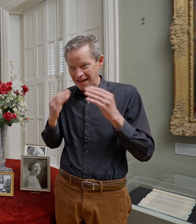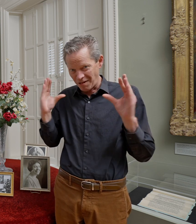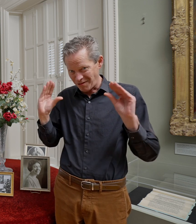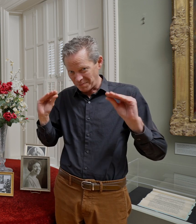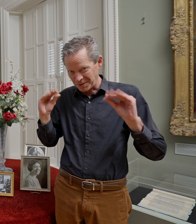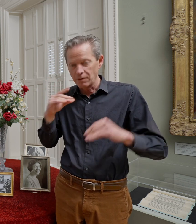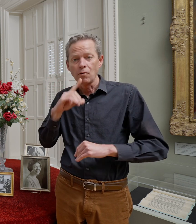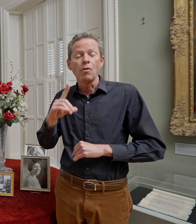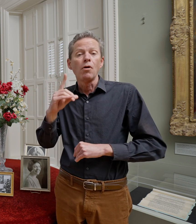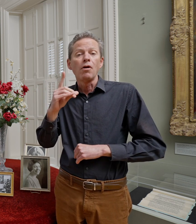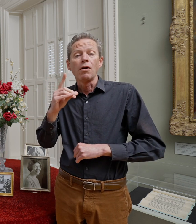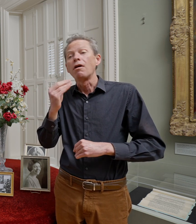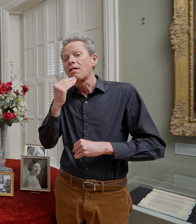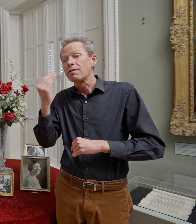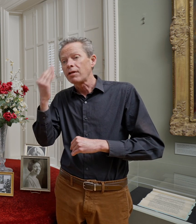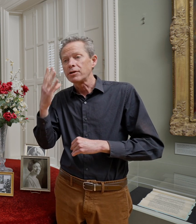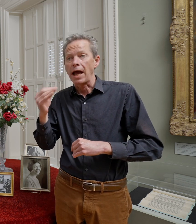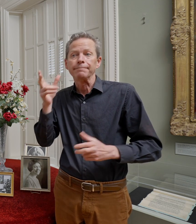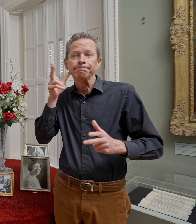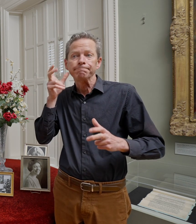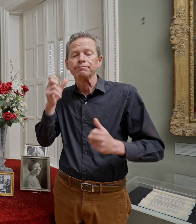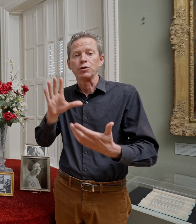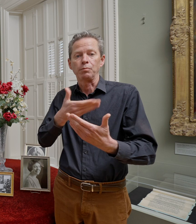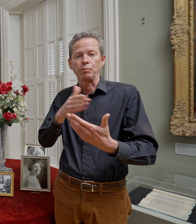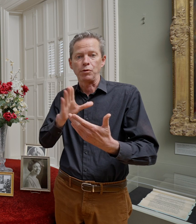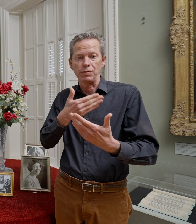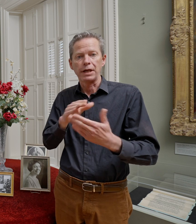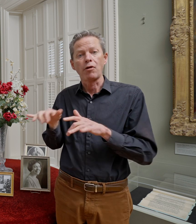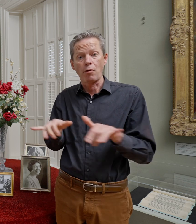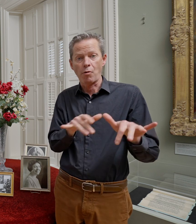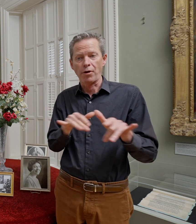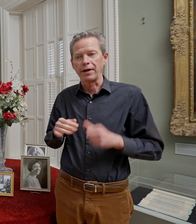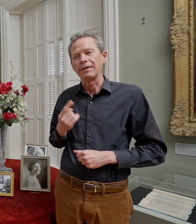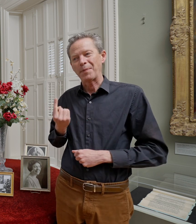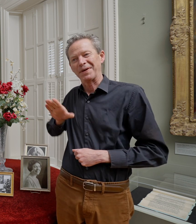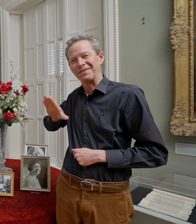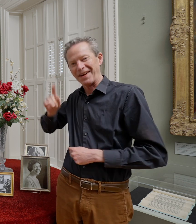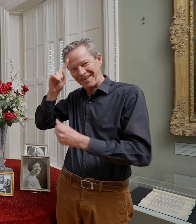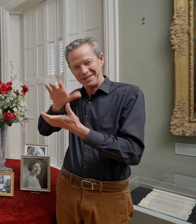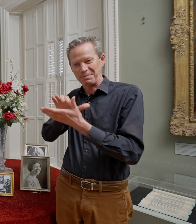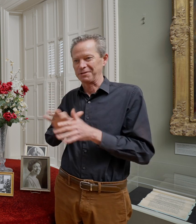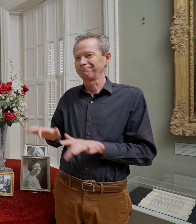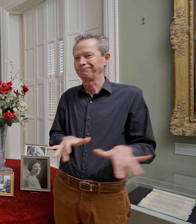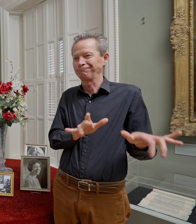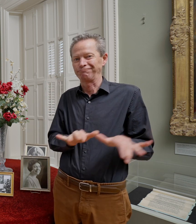music on the pipe organ that was actually played by one of the husbands of one of the lobster quartets, Mary and Gleason.